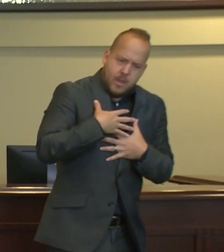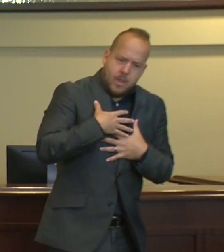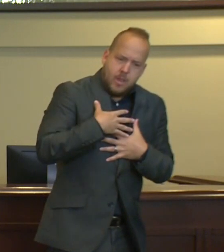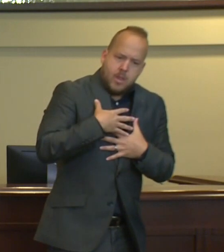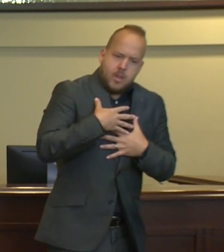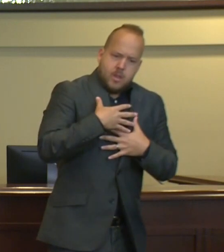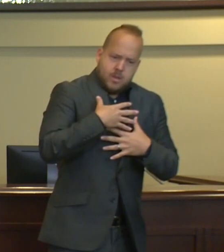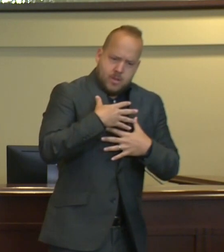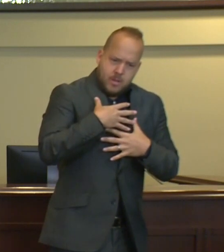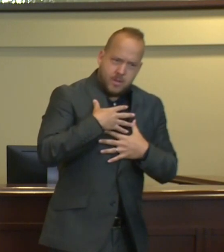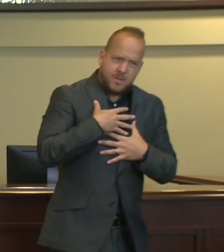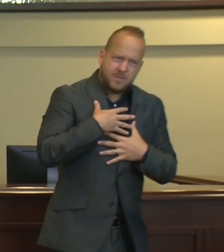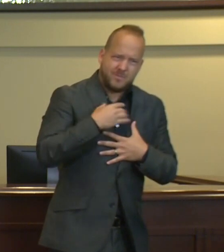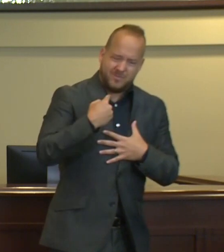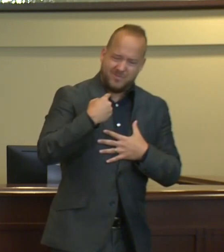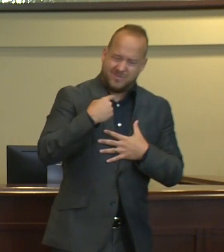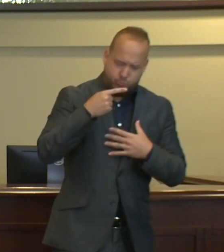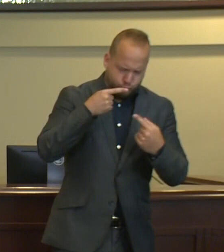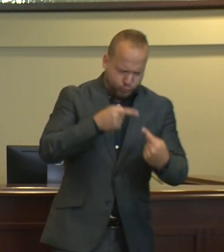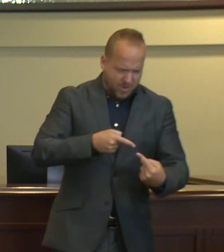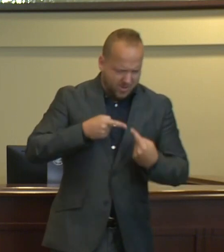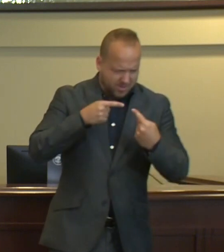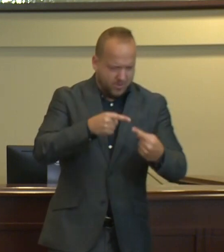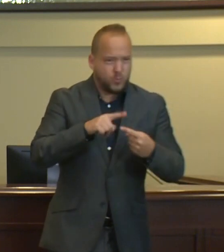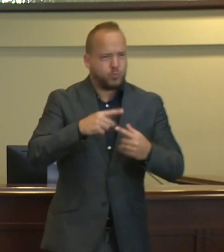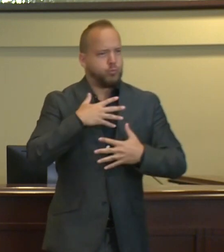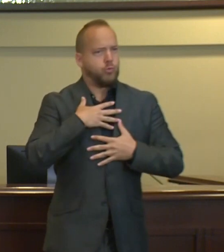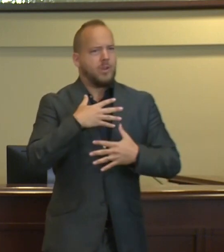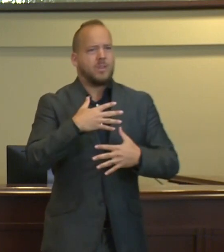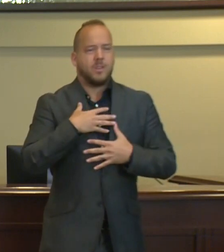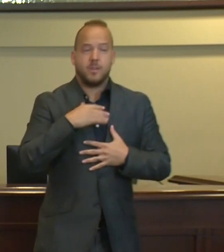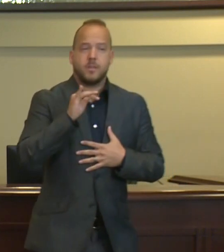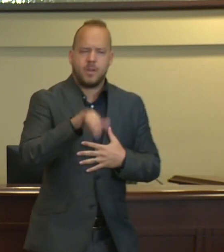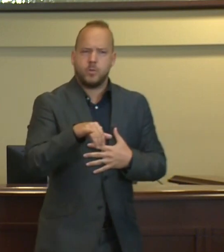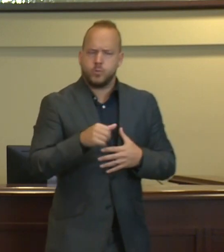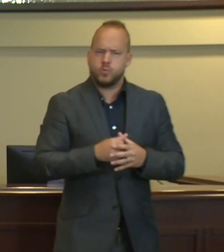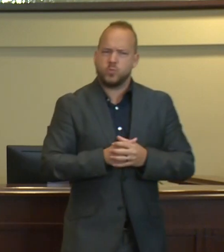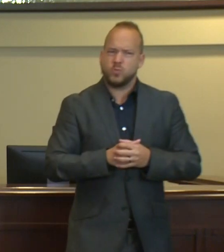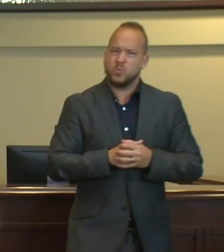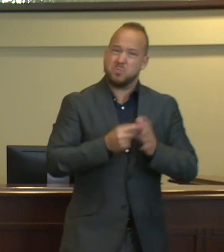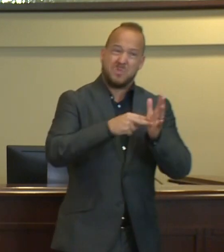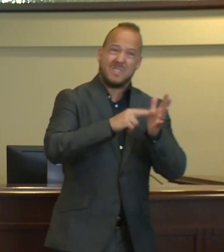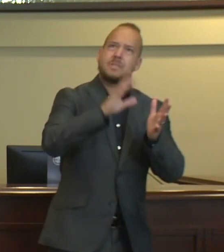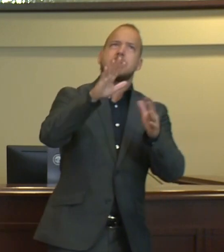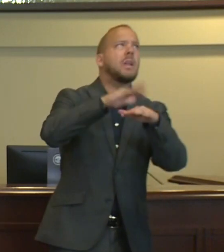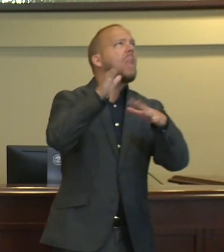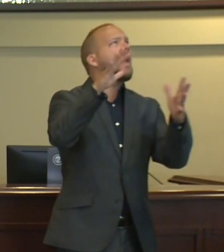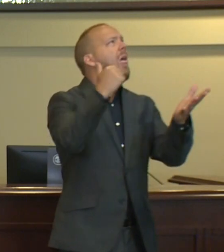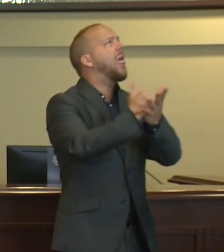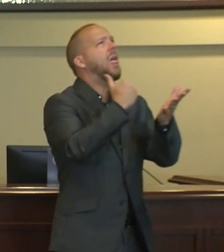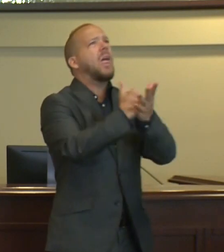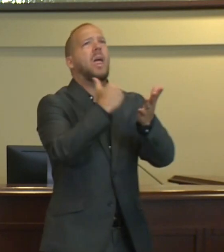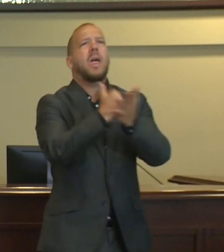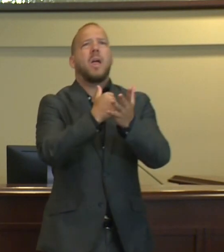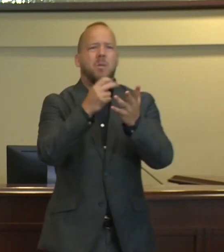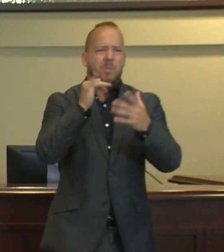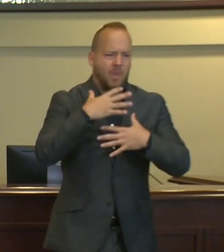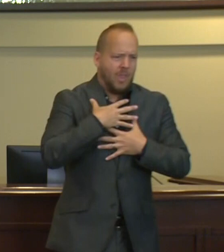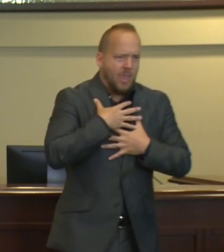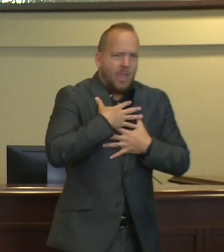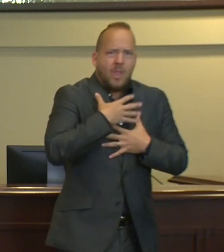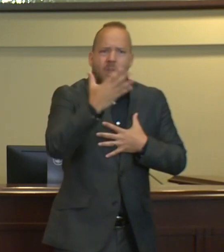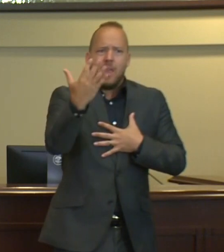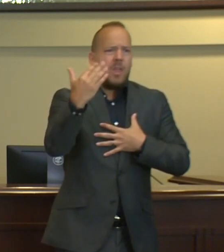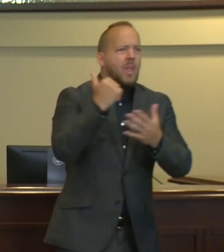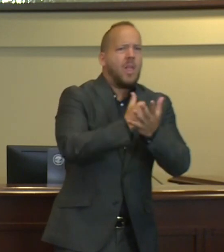continues. I experience this phrase as a cry for help, a black man or woman's last words, a plea to be released